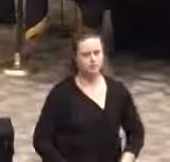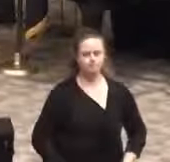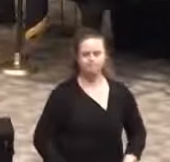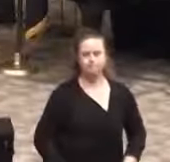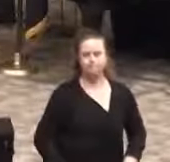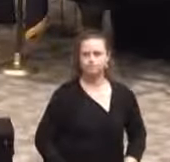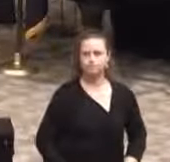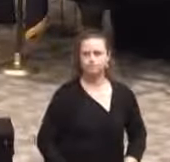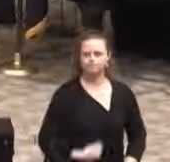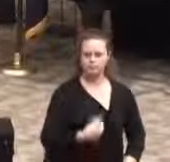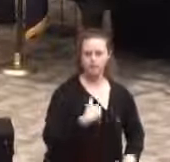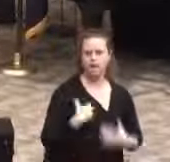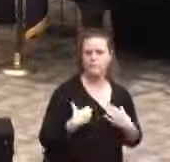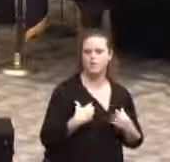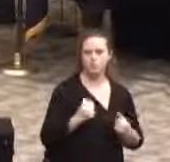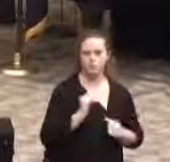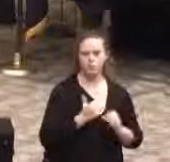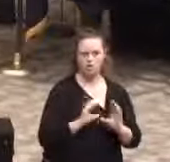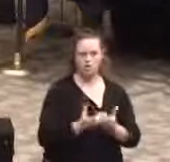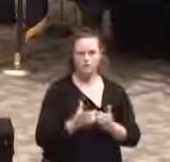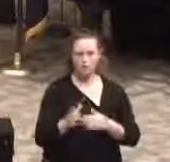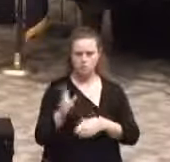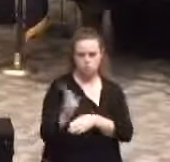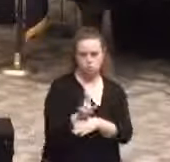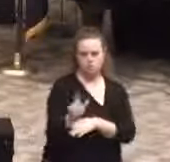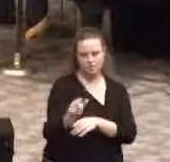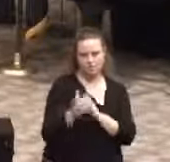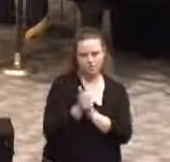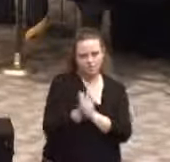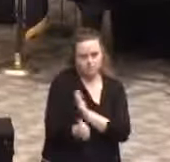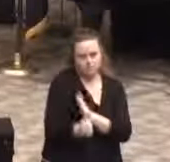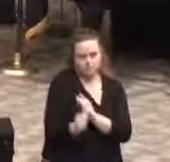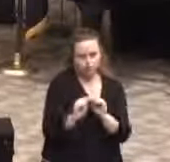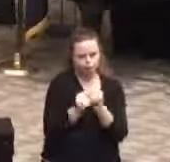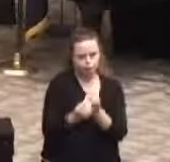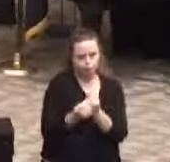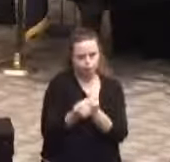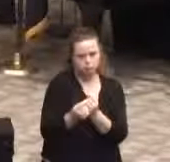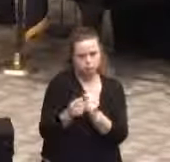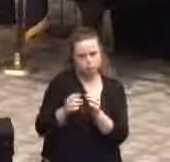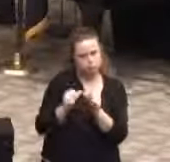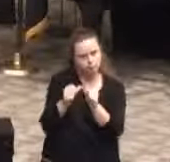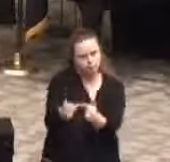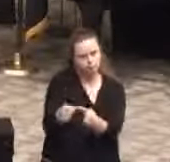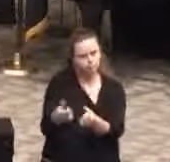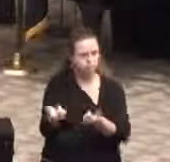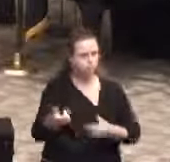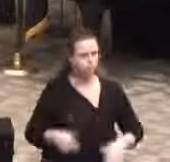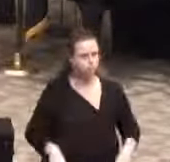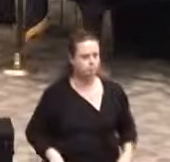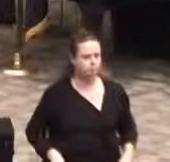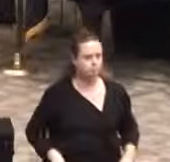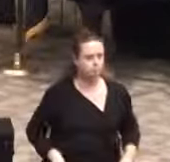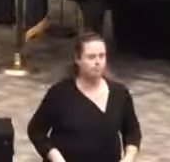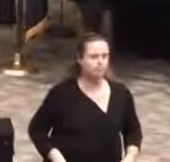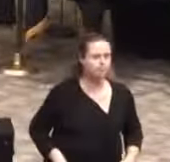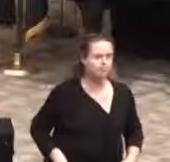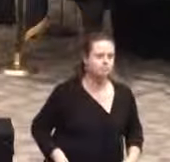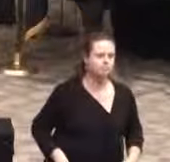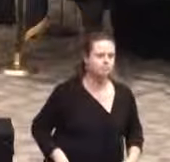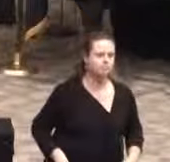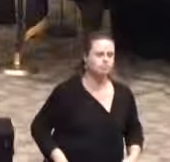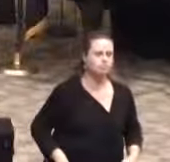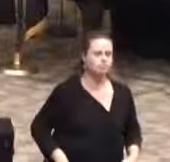I am confident that our class will utilize the skills in the facility regularly. Since